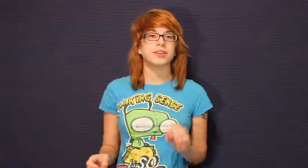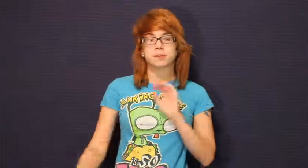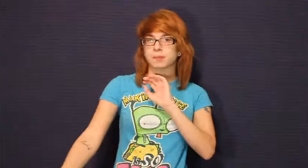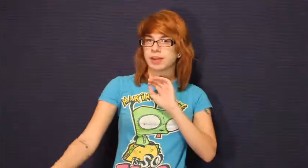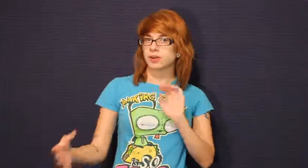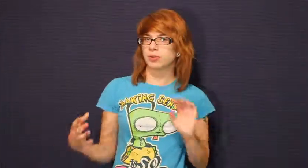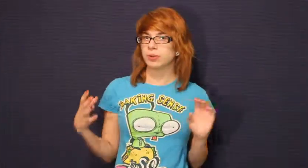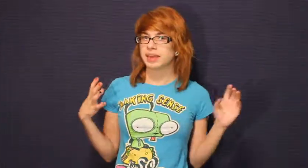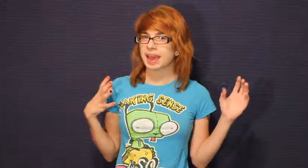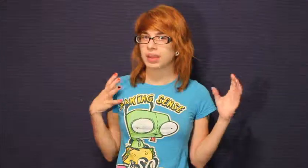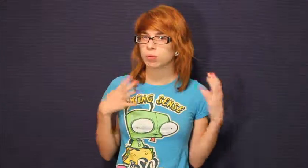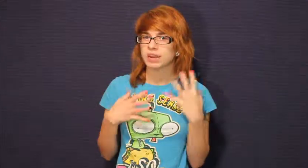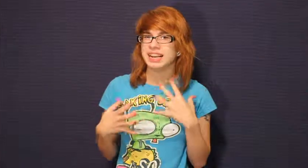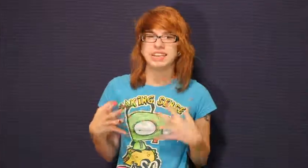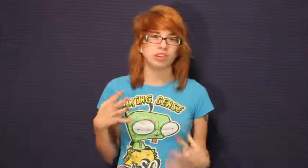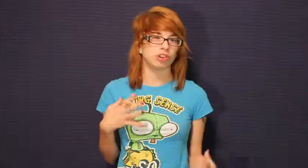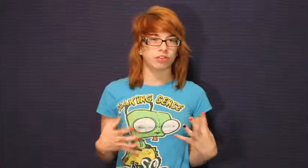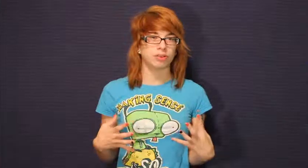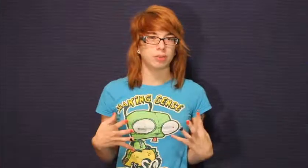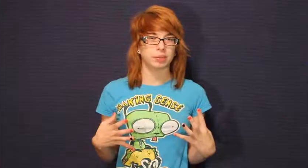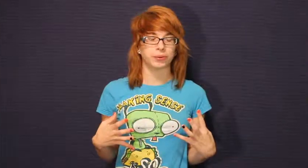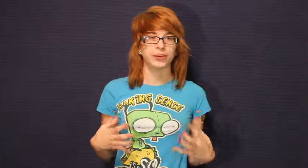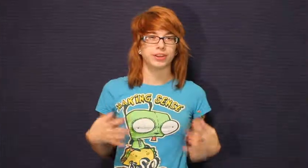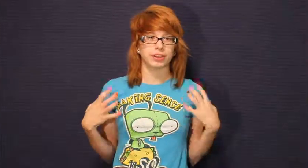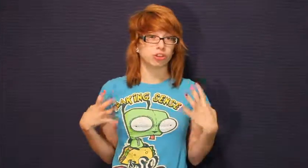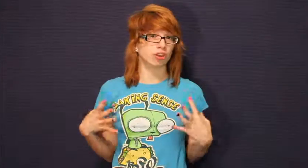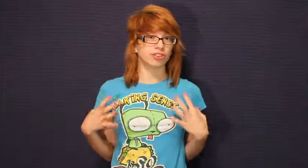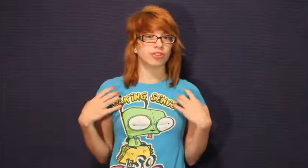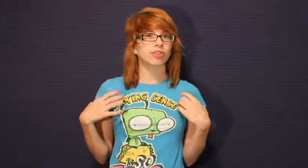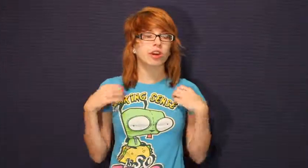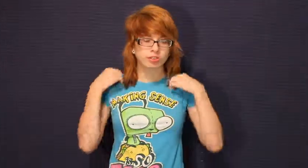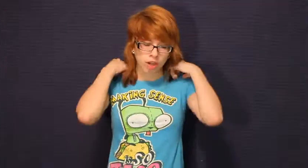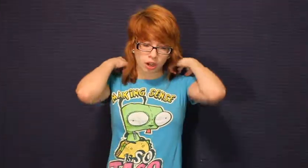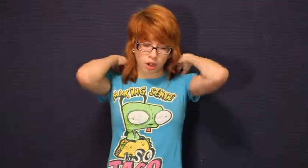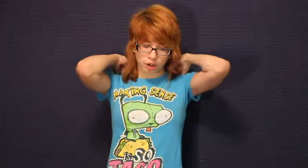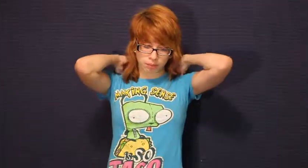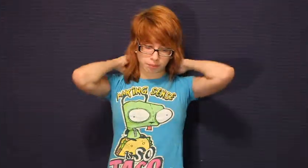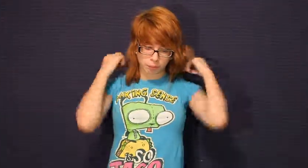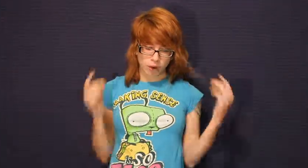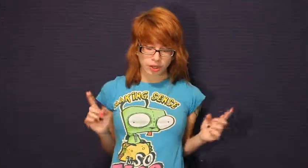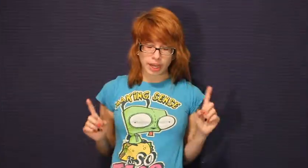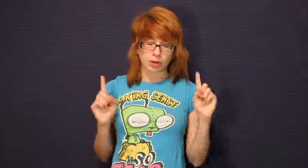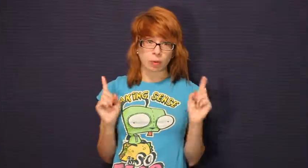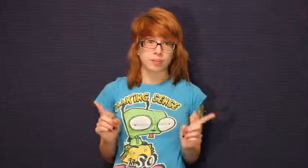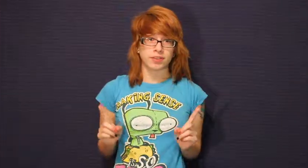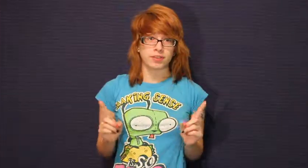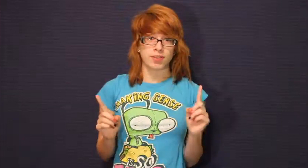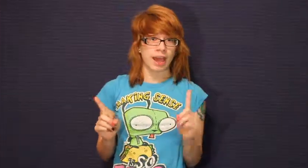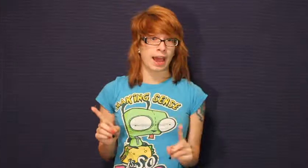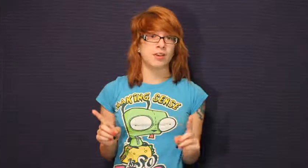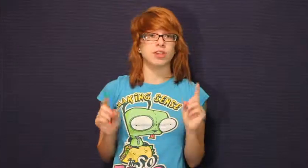been known to attack religious people like churches and stuff. One website that they have